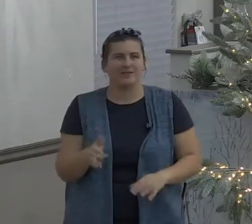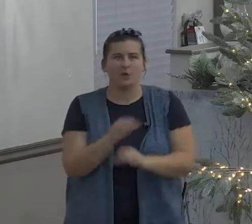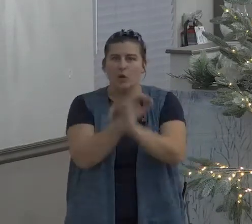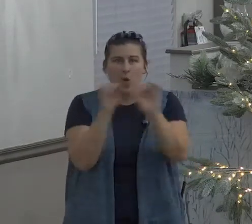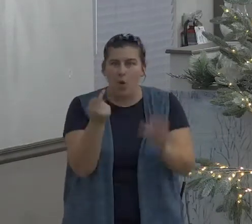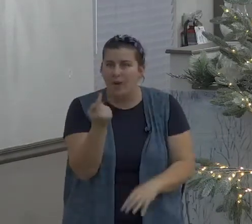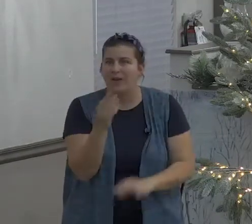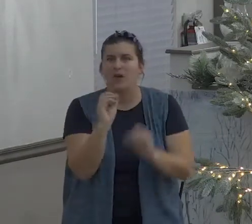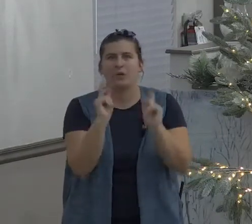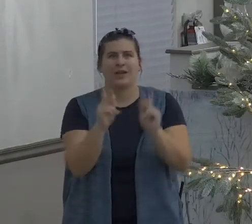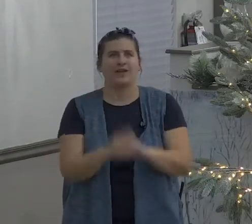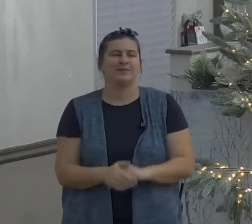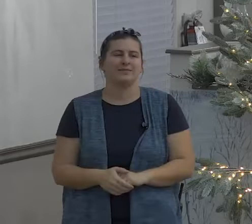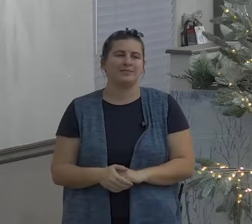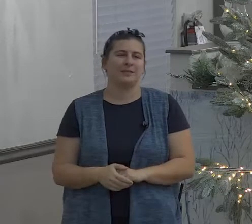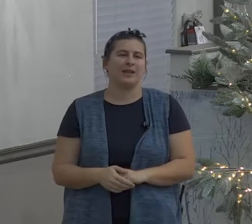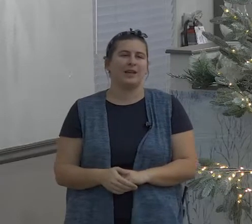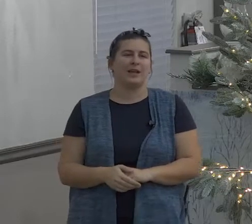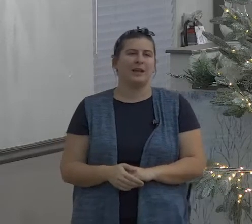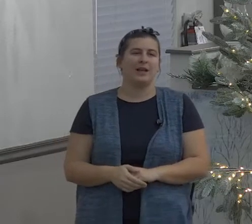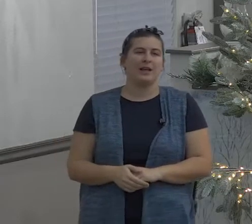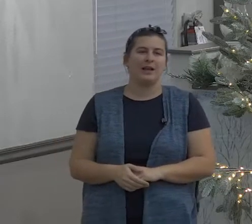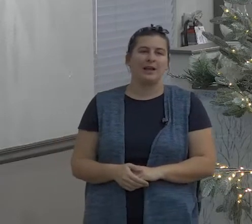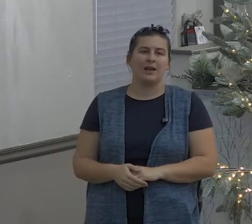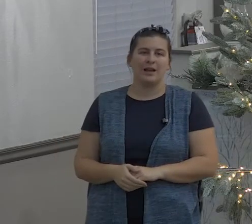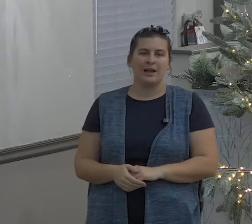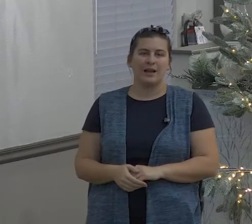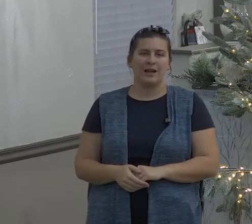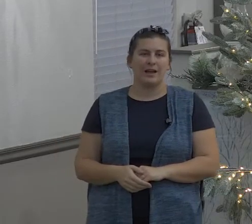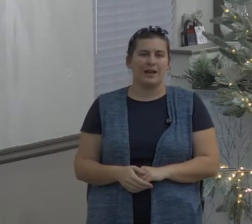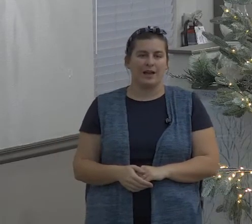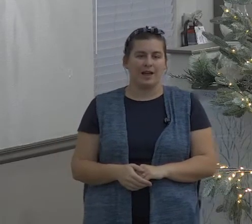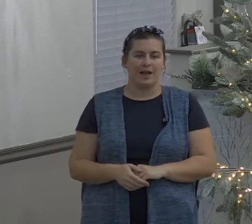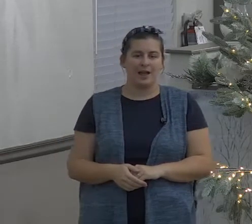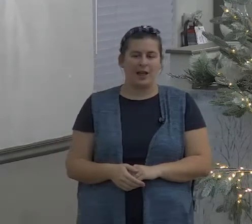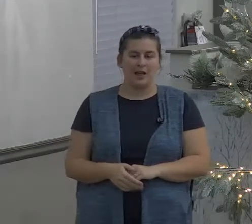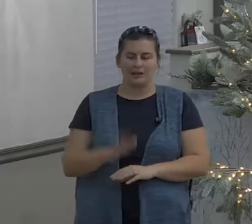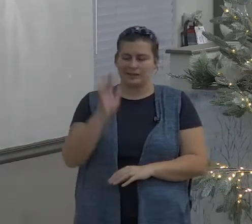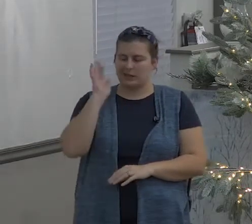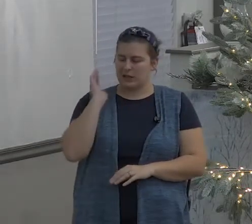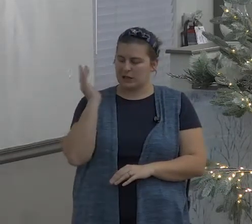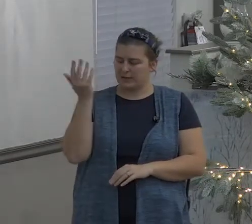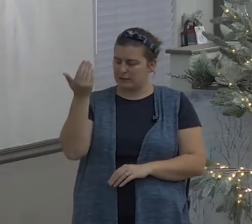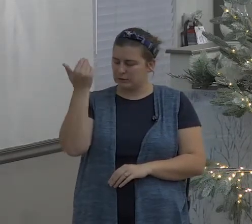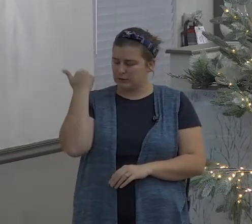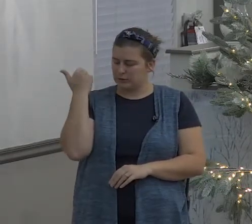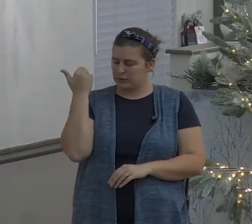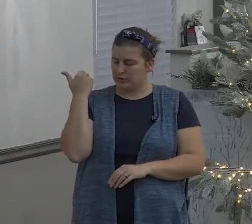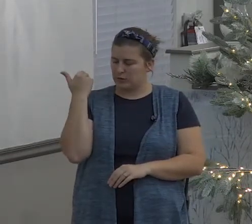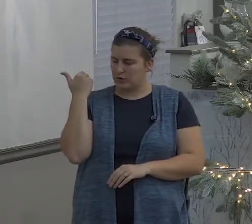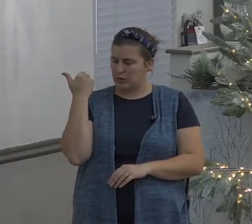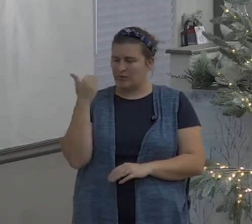I don't want to be eaten by a great white shark how about you how many want to be eaten by a great white shark